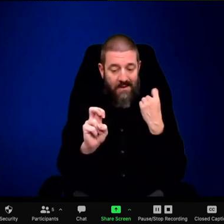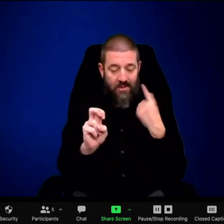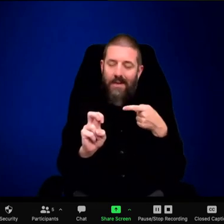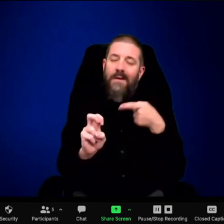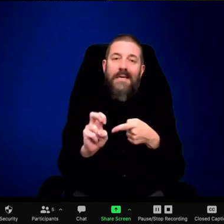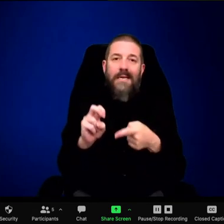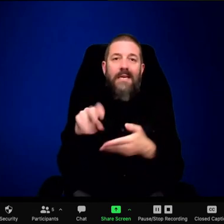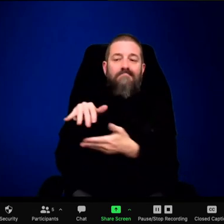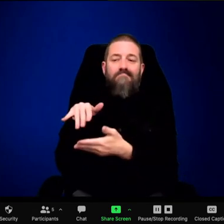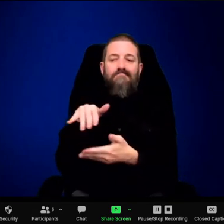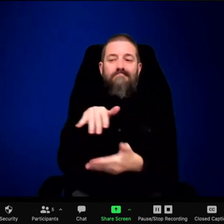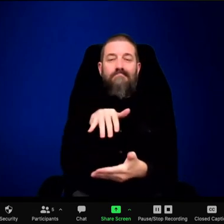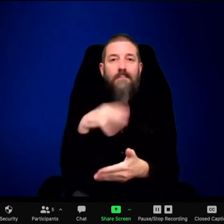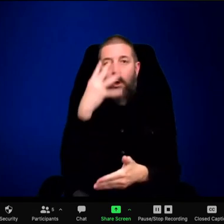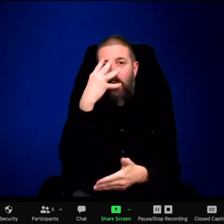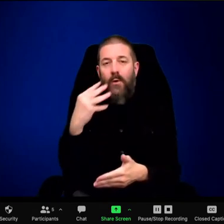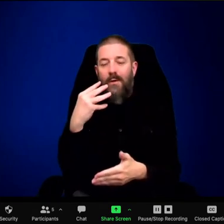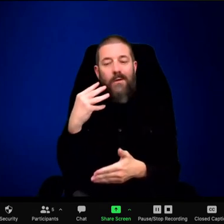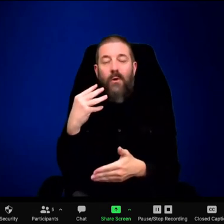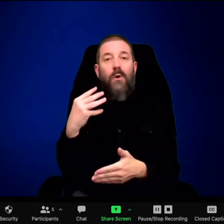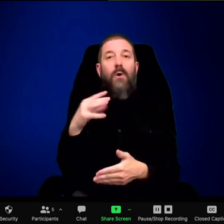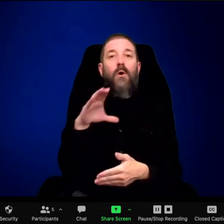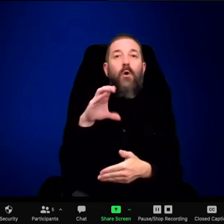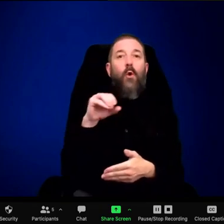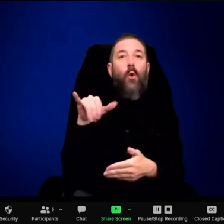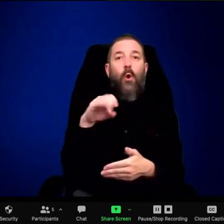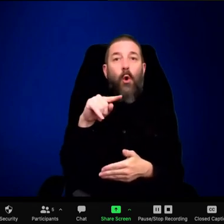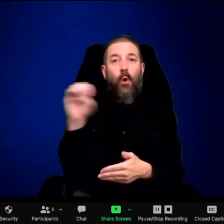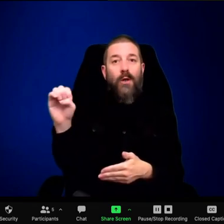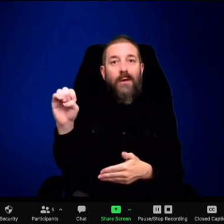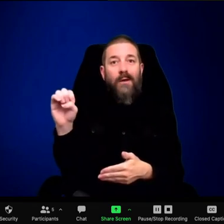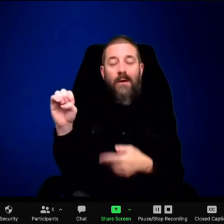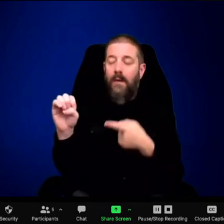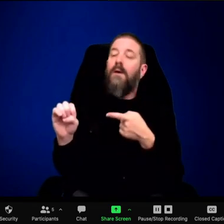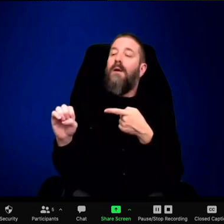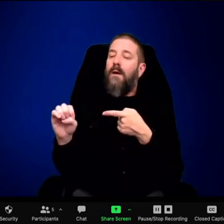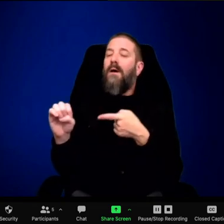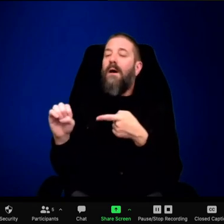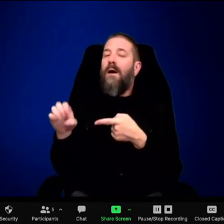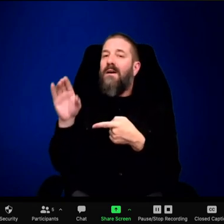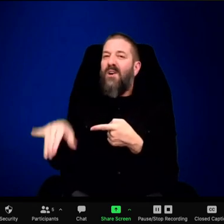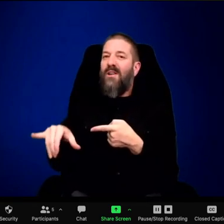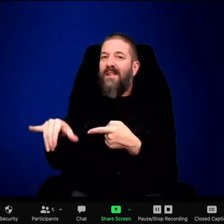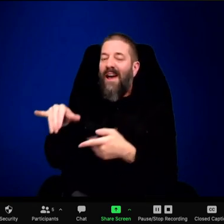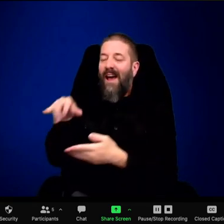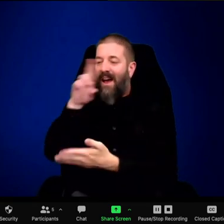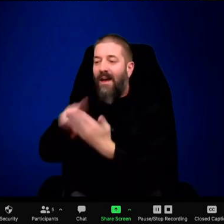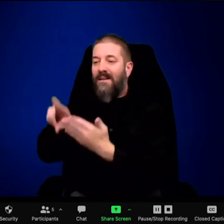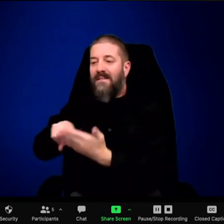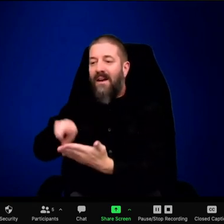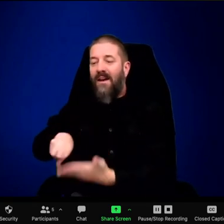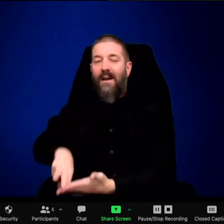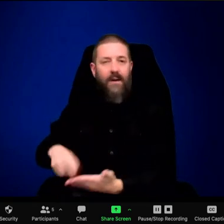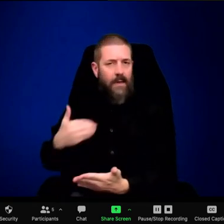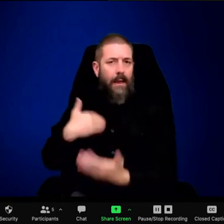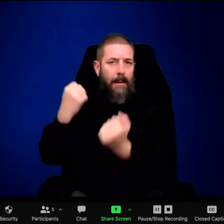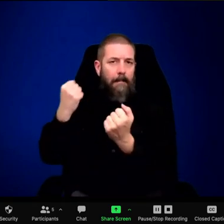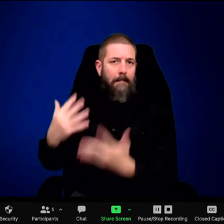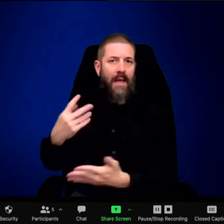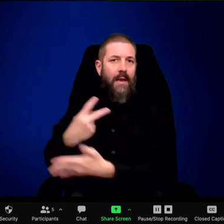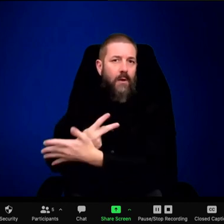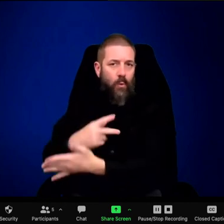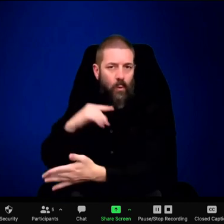question. Yeah. It comes up all the time. So we have a lot of areas in the park where we just have informal names. There's